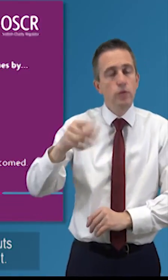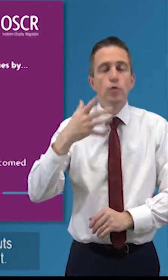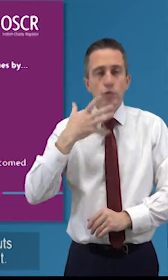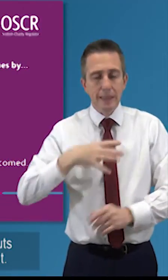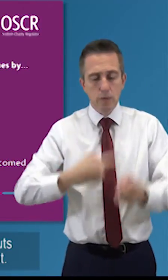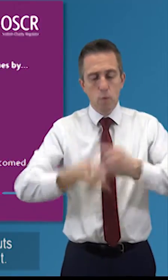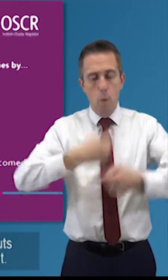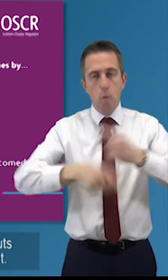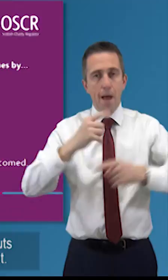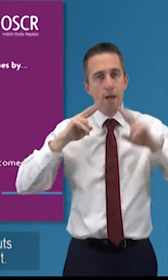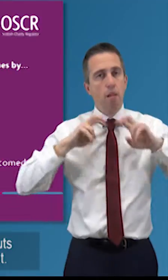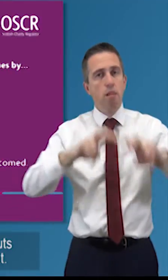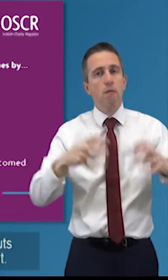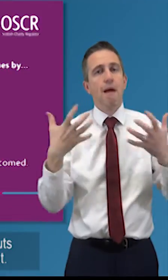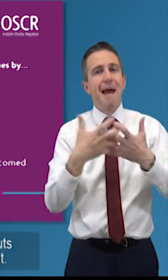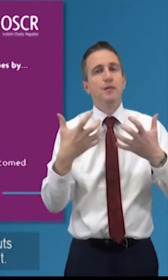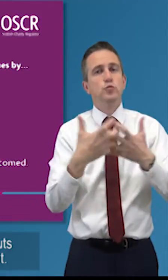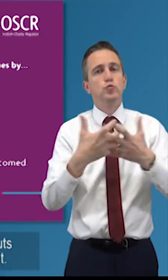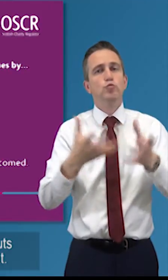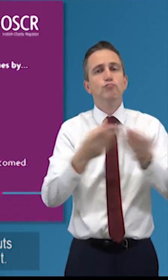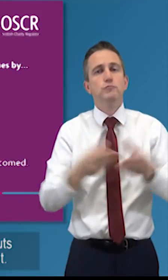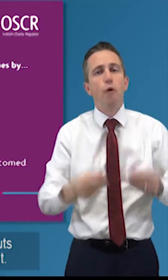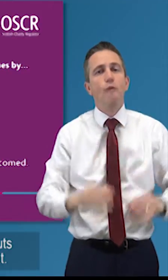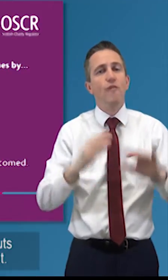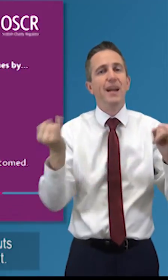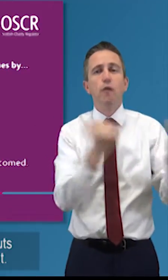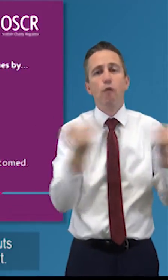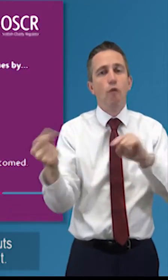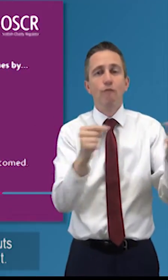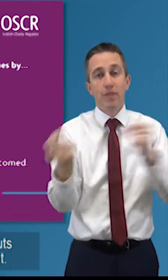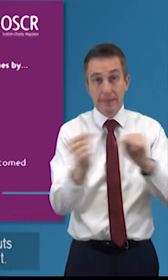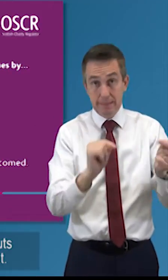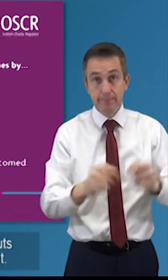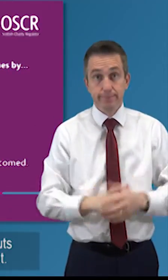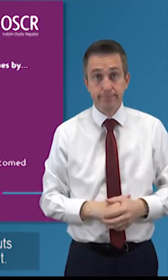and thinking through where that puts them and what they should be doing about that